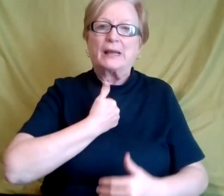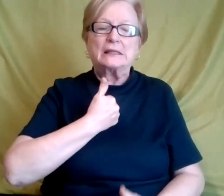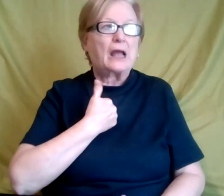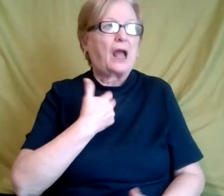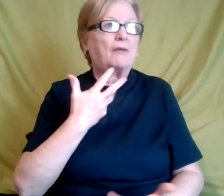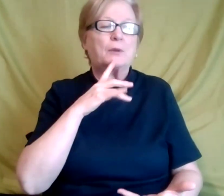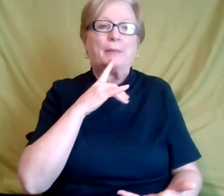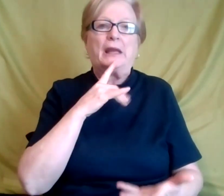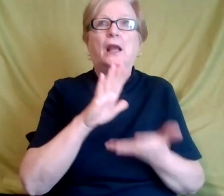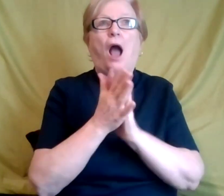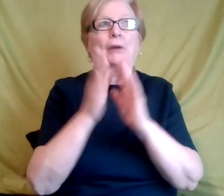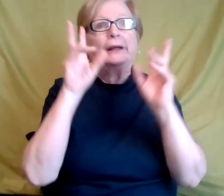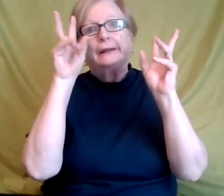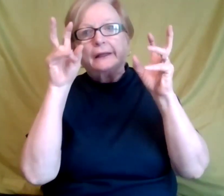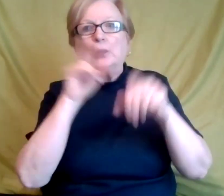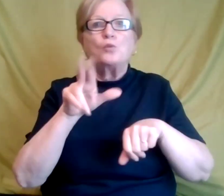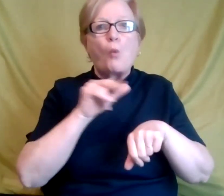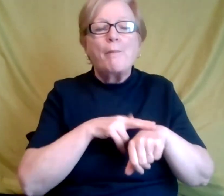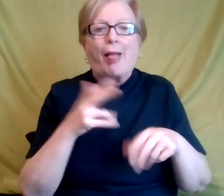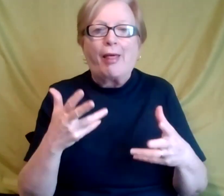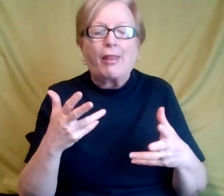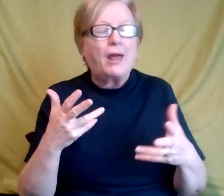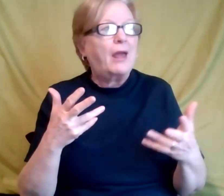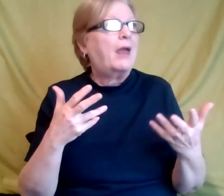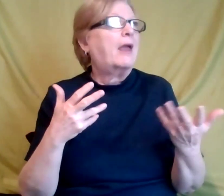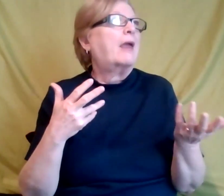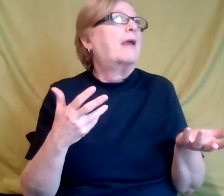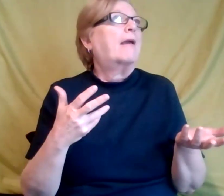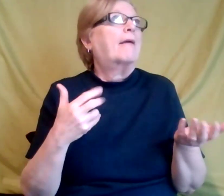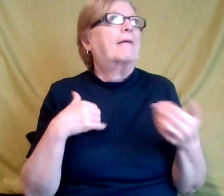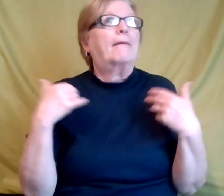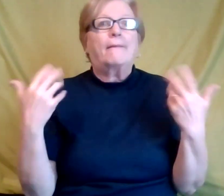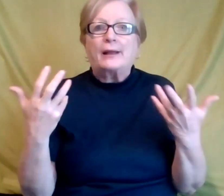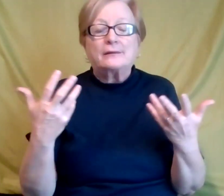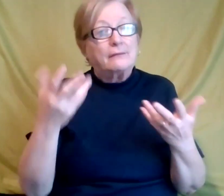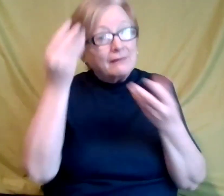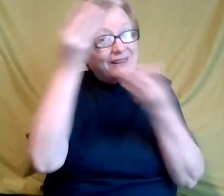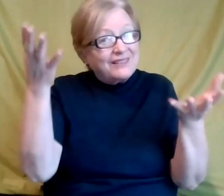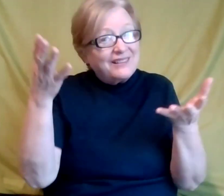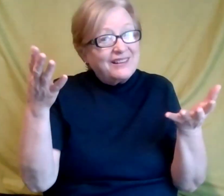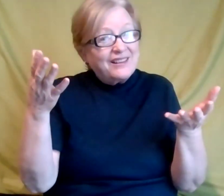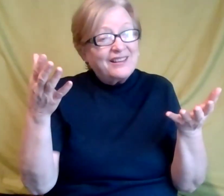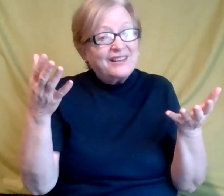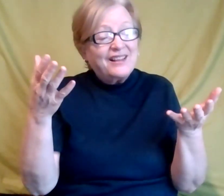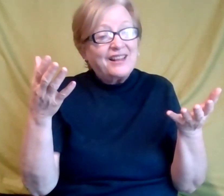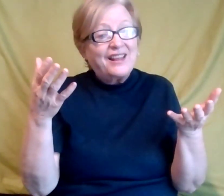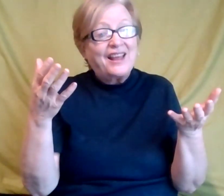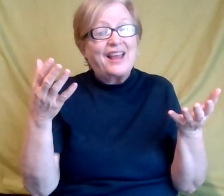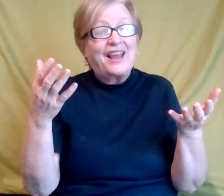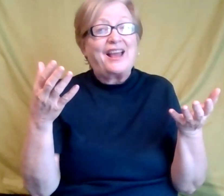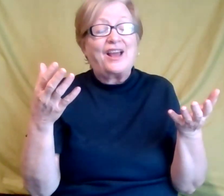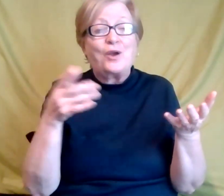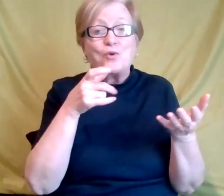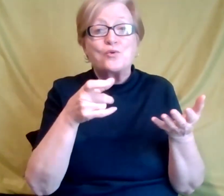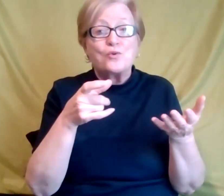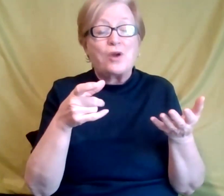be normal. Um, you know, and I want everyone to keep in mind that's on this, um, on this call